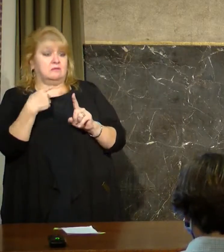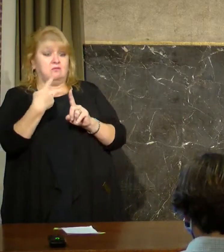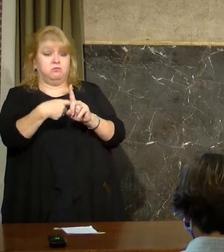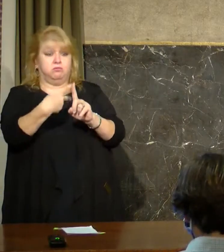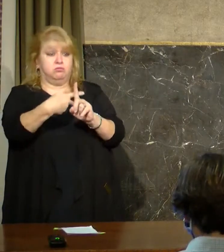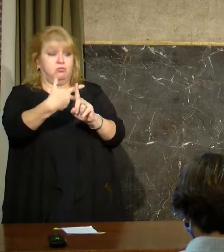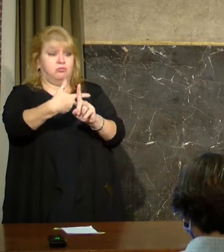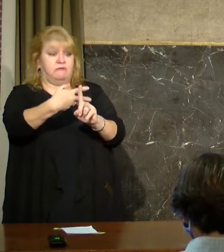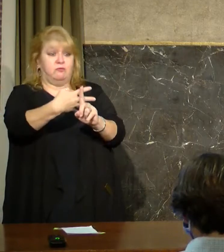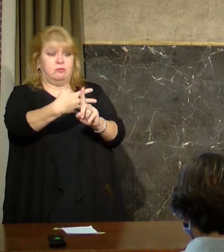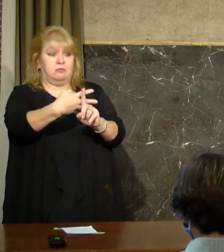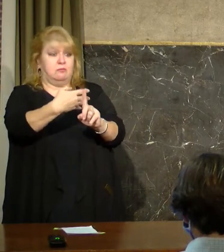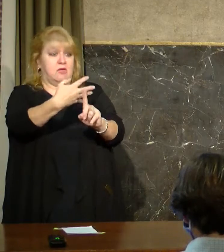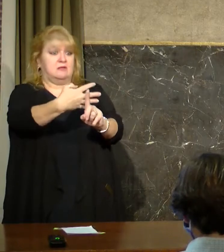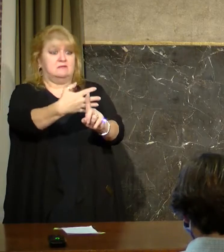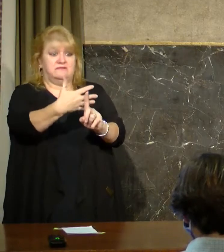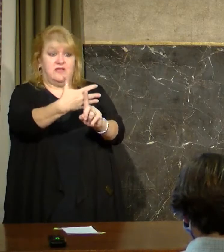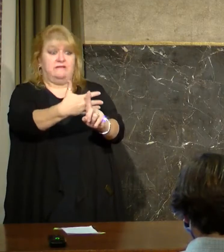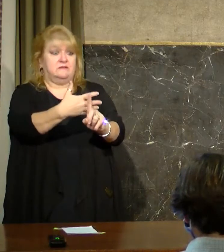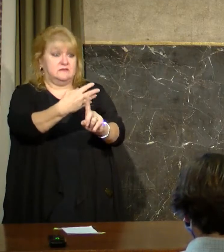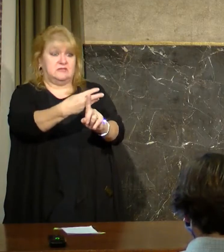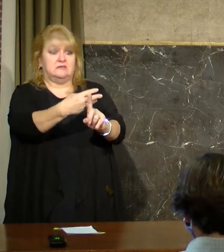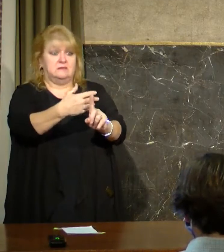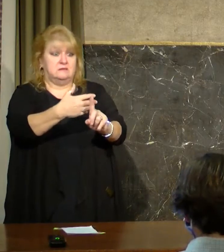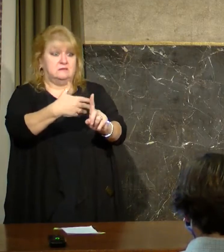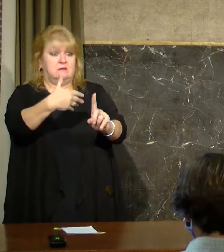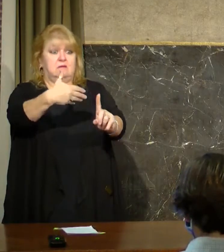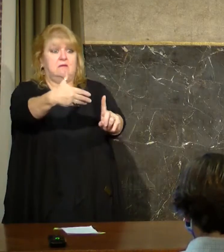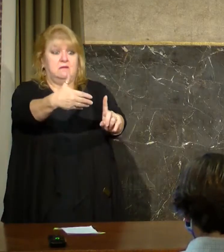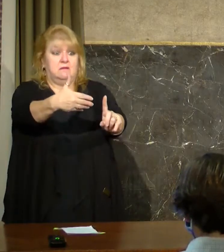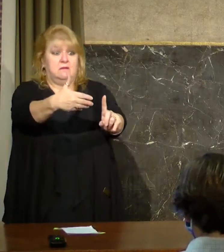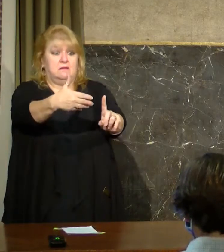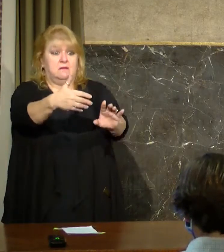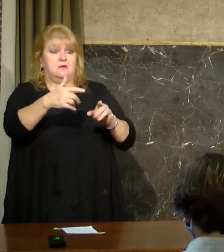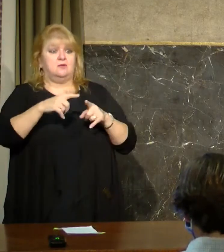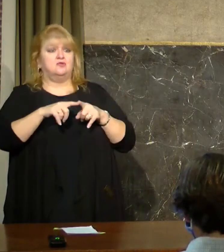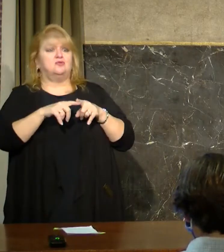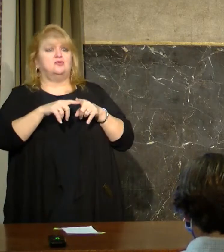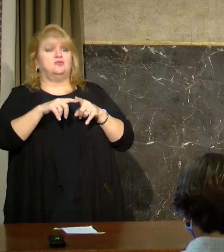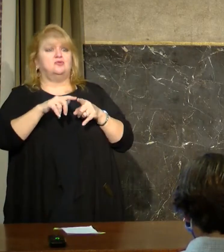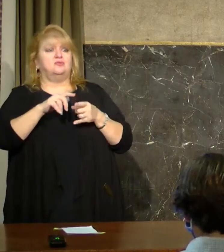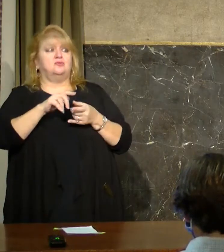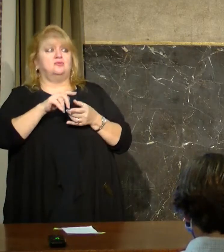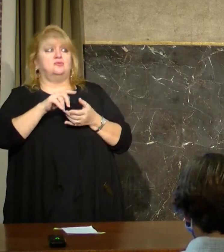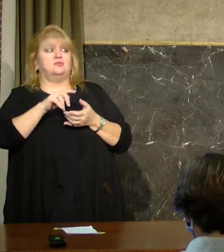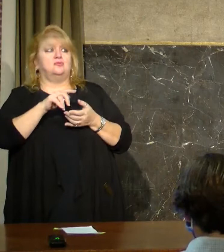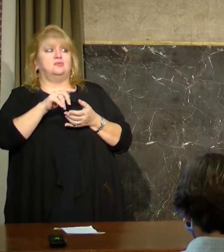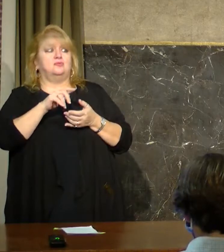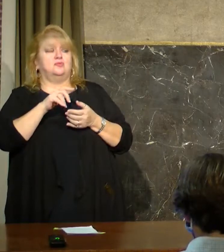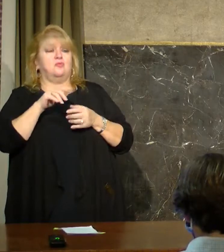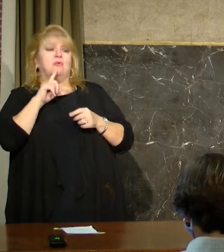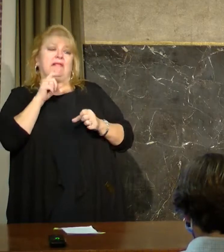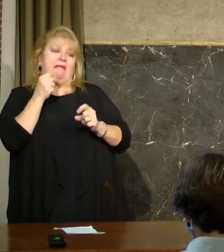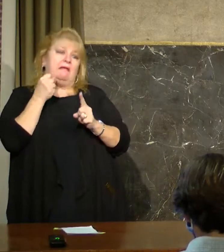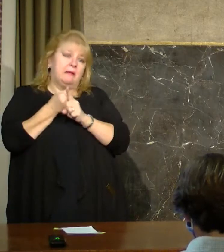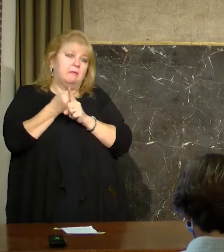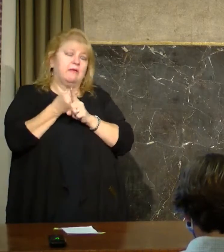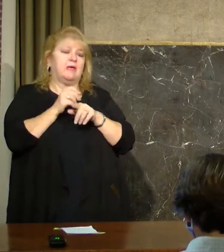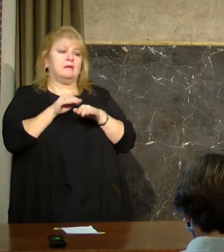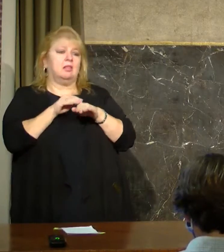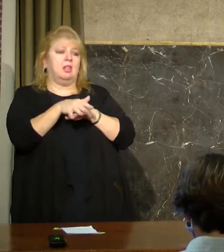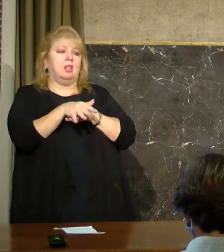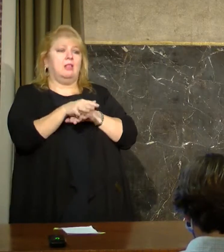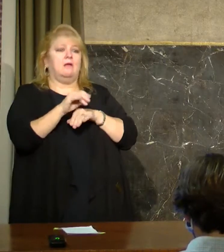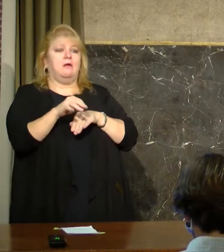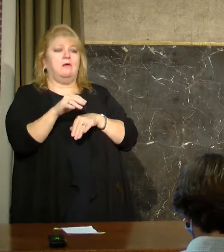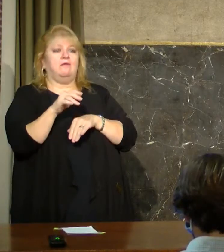to make a dent in what is our current problem, and that is the surge of COVID-19. The